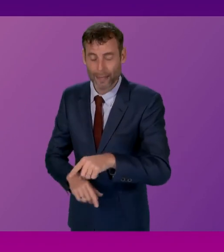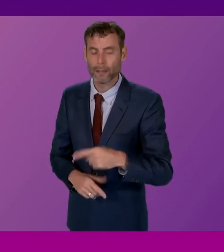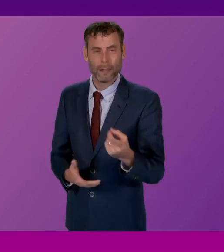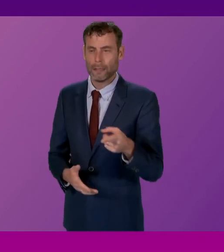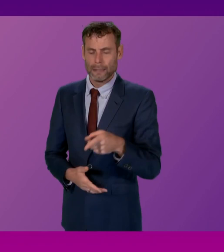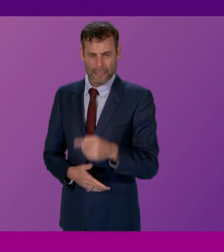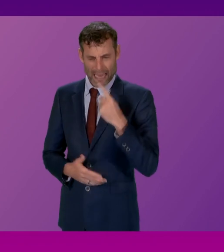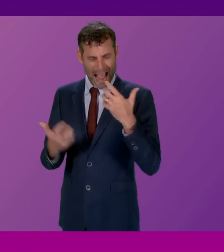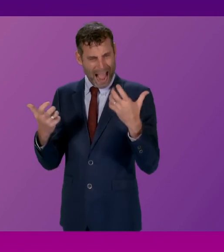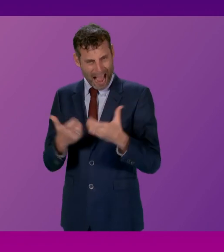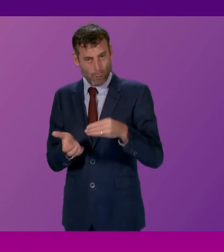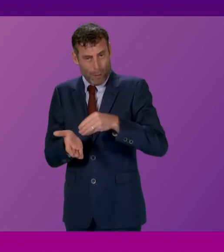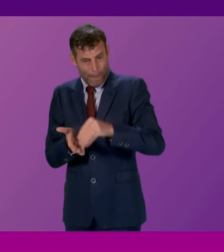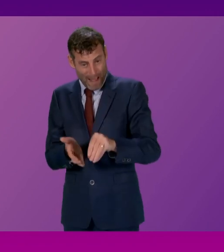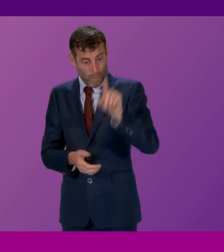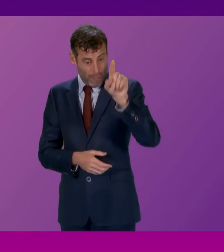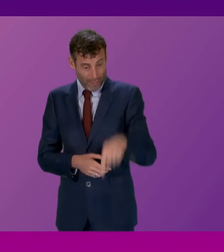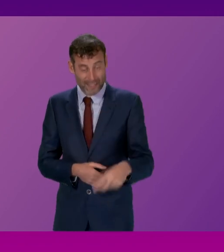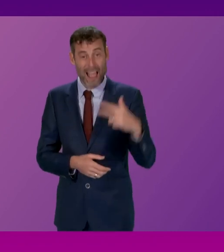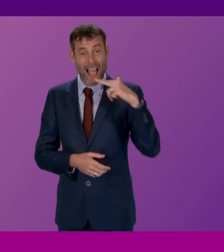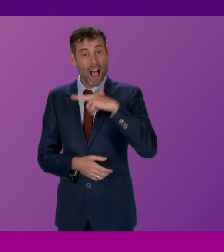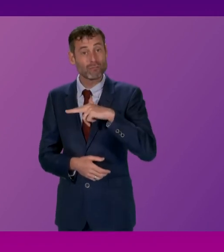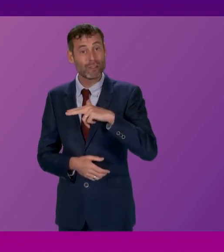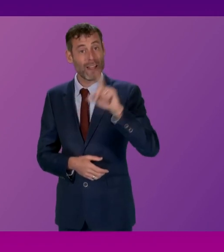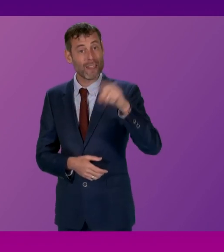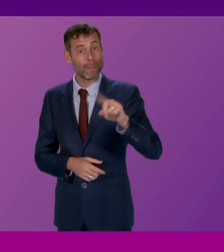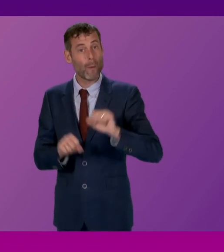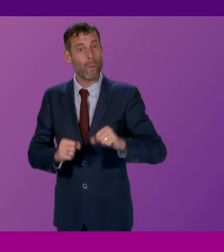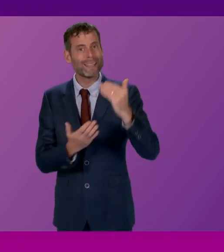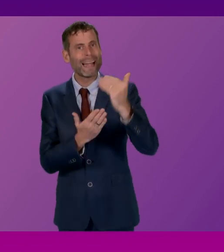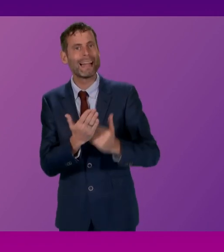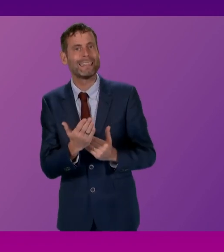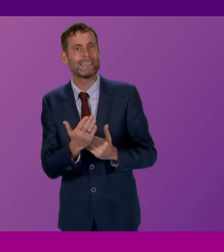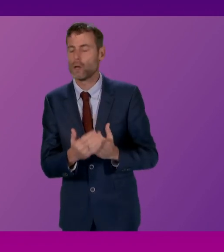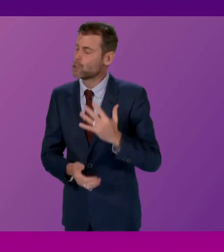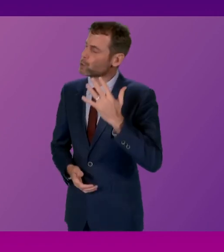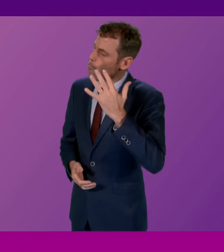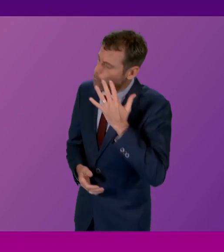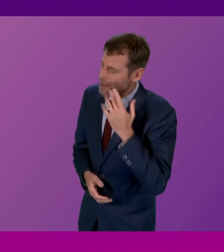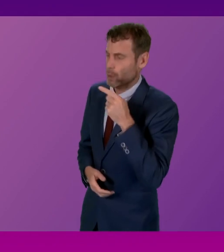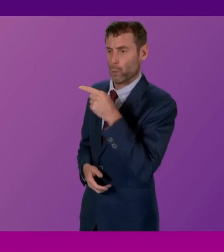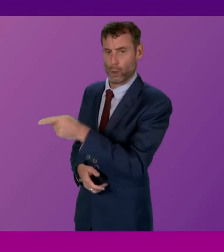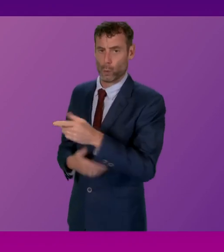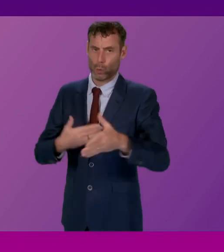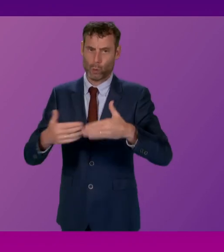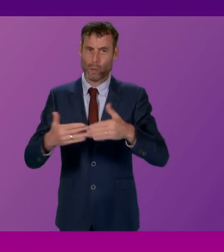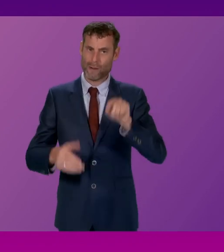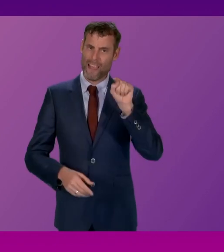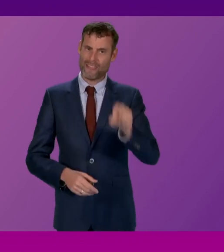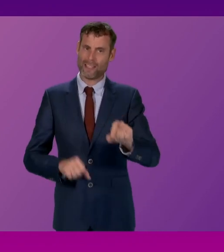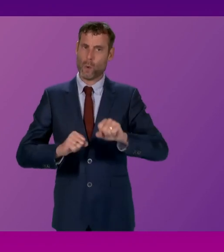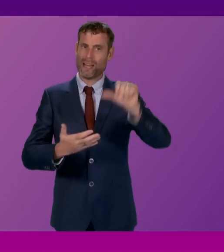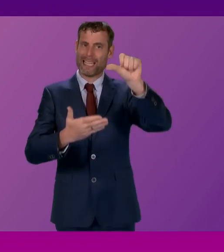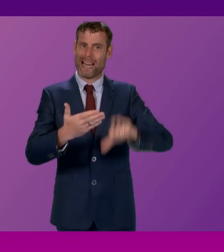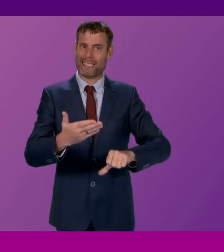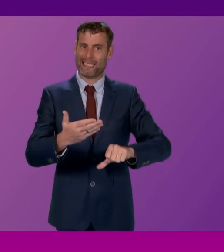how it will all be funded. So, when will the First Minister end the 800,000 people on the